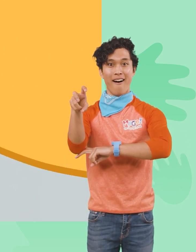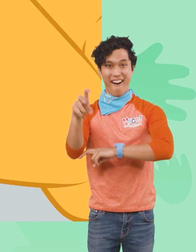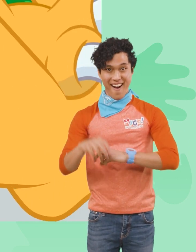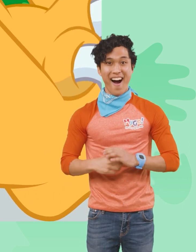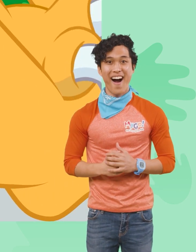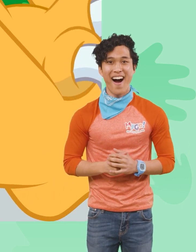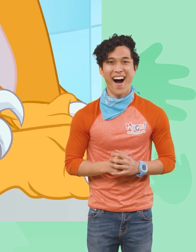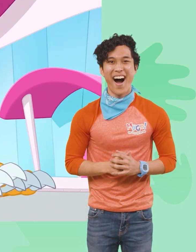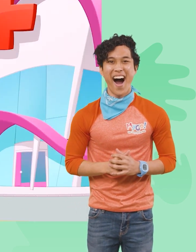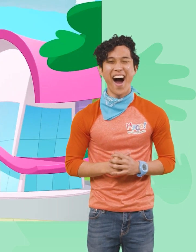Mmm,